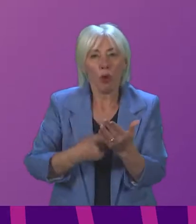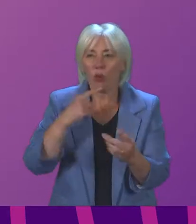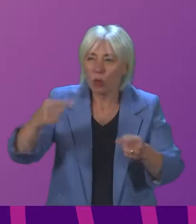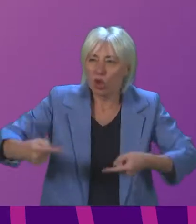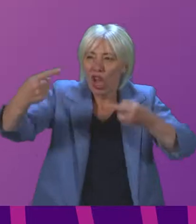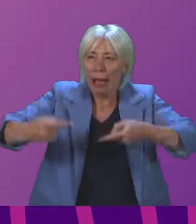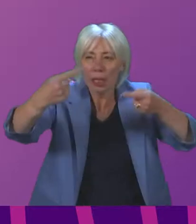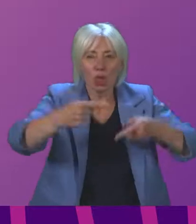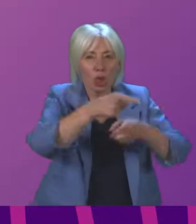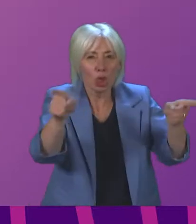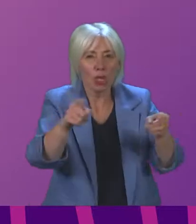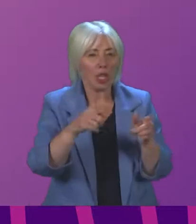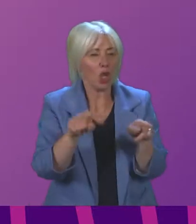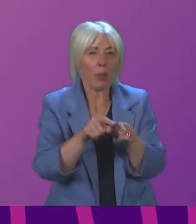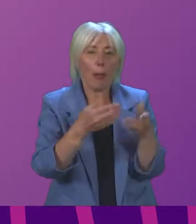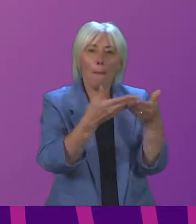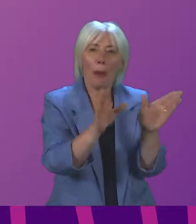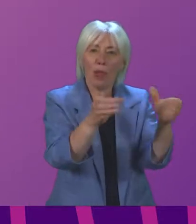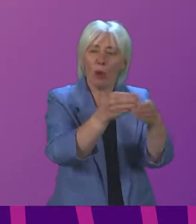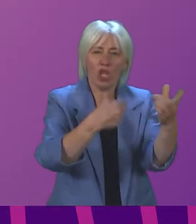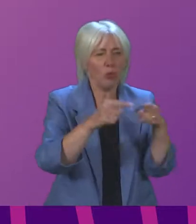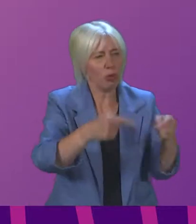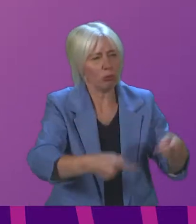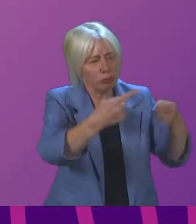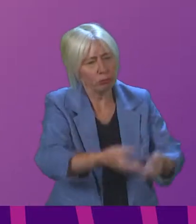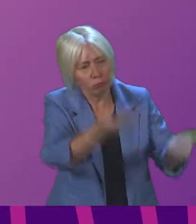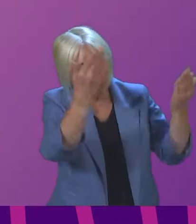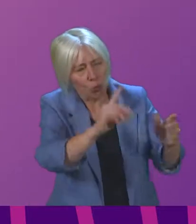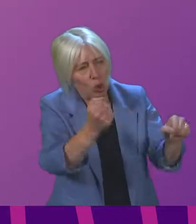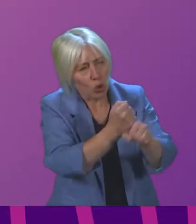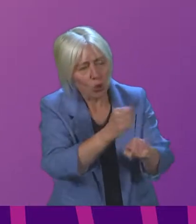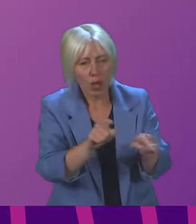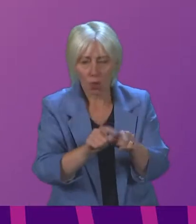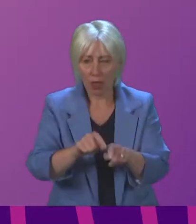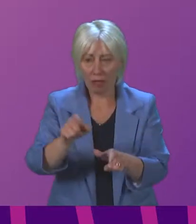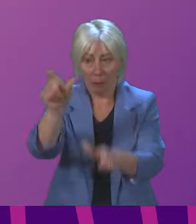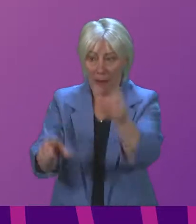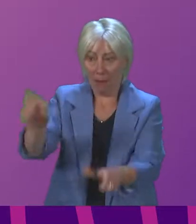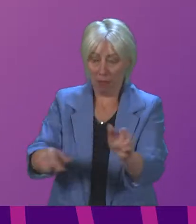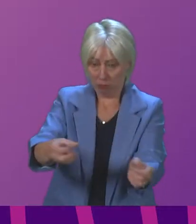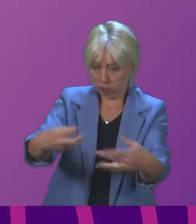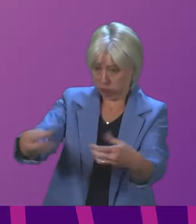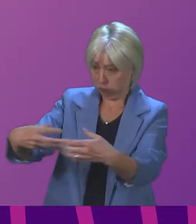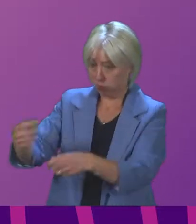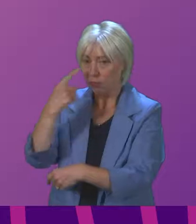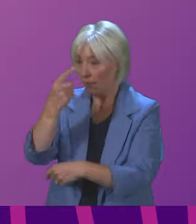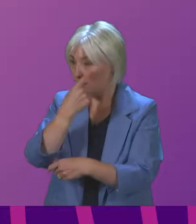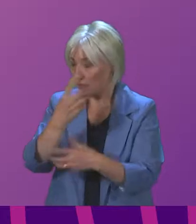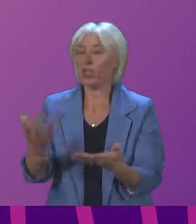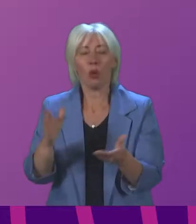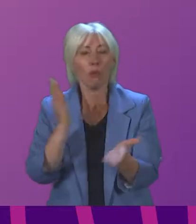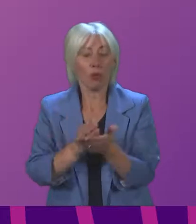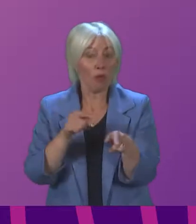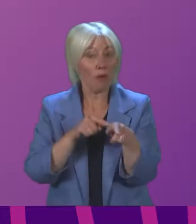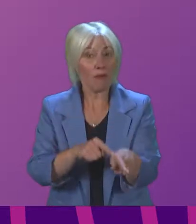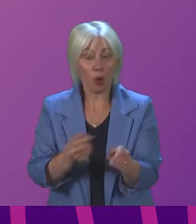We will take to task public agencies, and we will take evidence from people on the ground. We will follow the pandemic pound, be guided